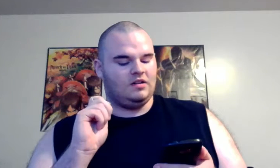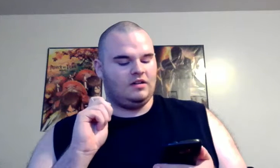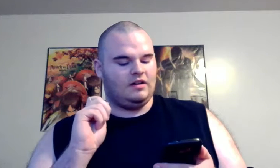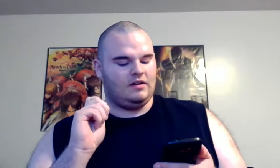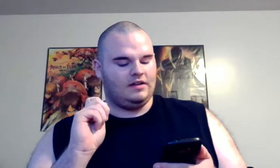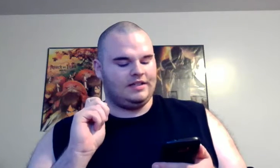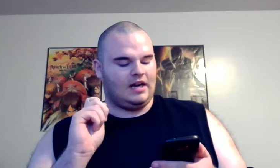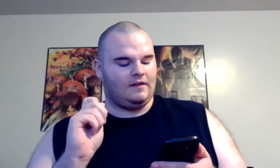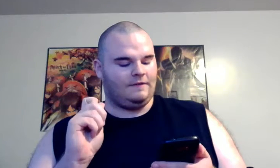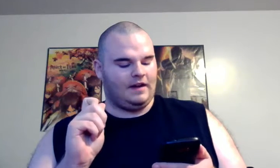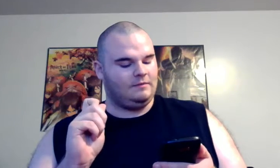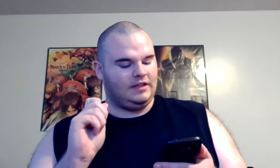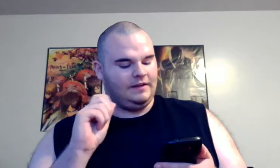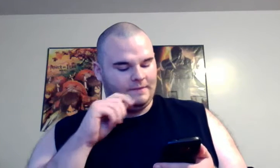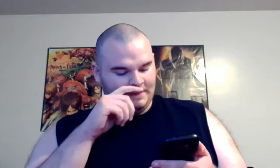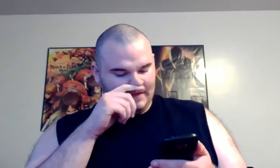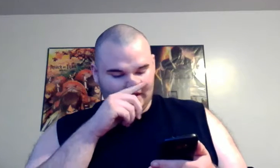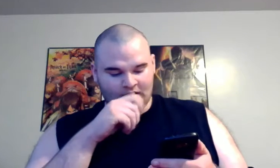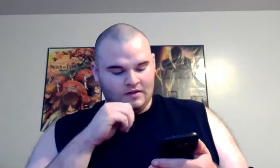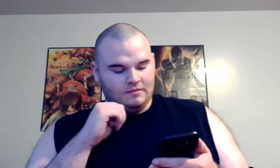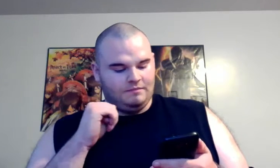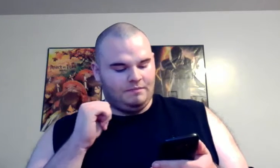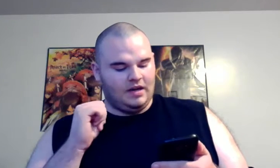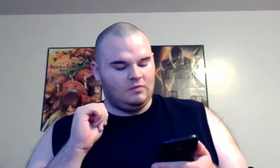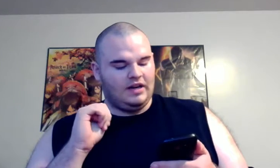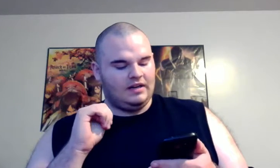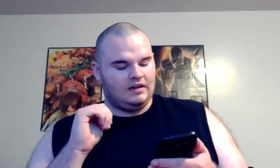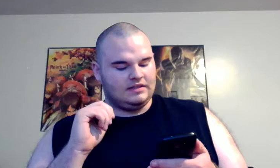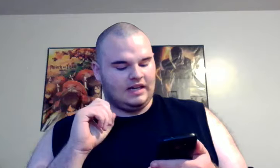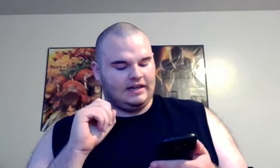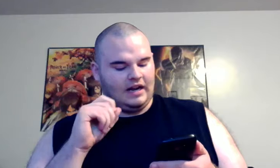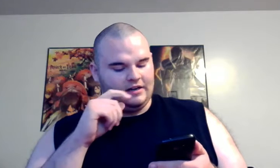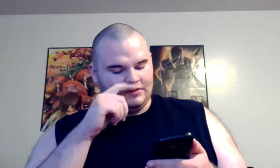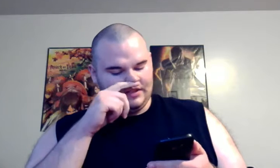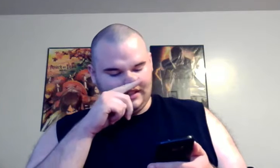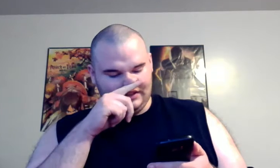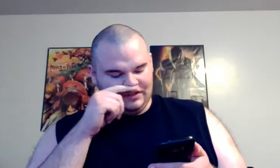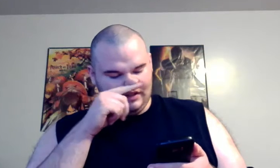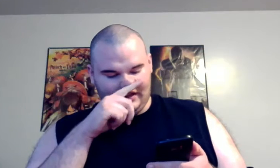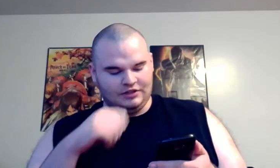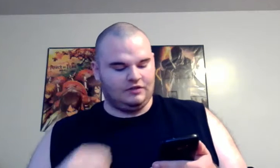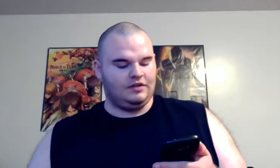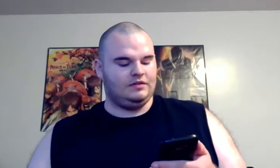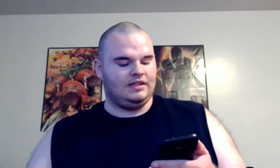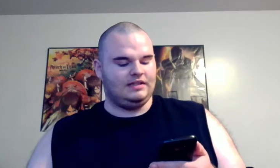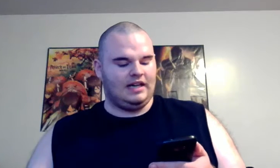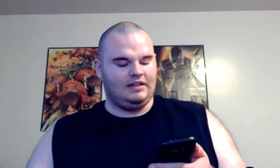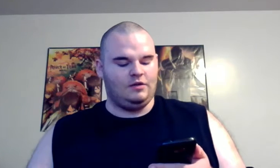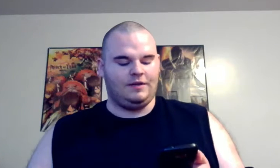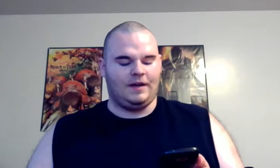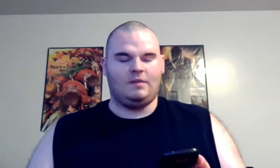her entire family but when her psychiatrist into introduces a new therapy